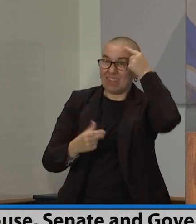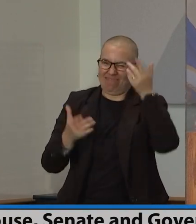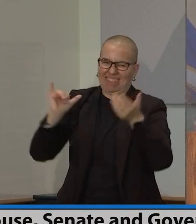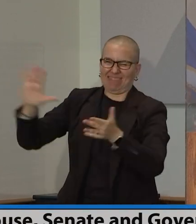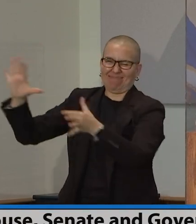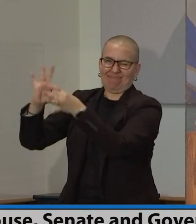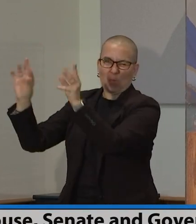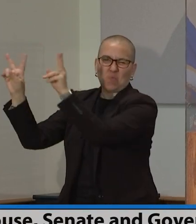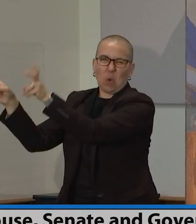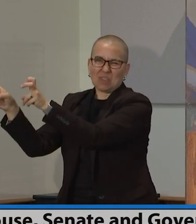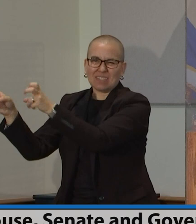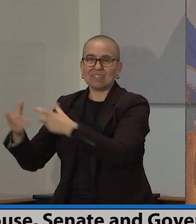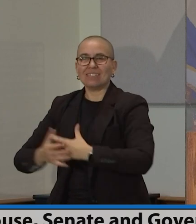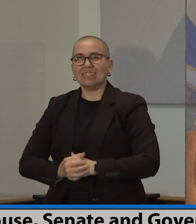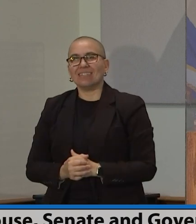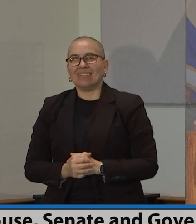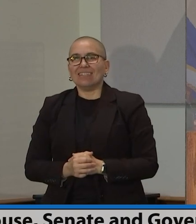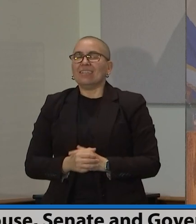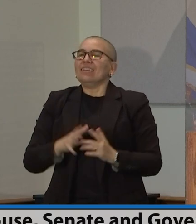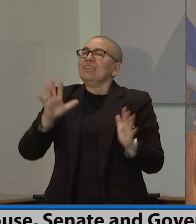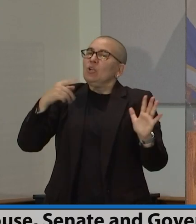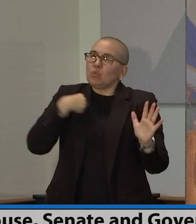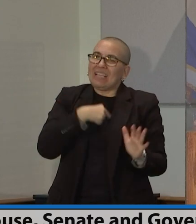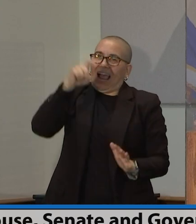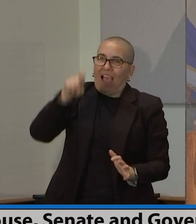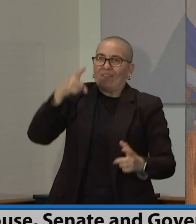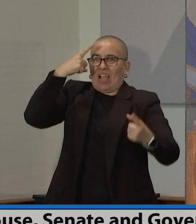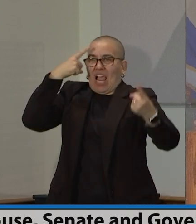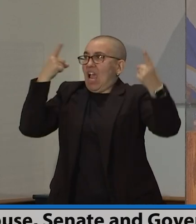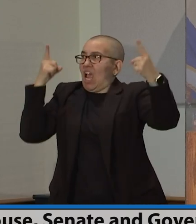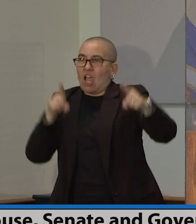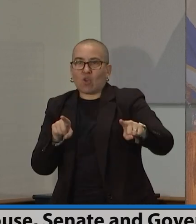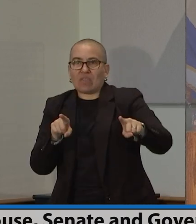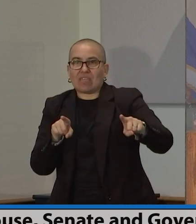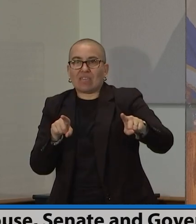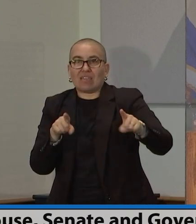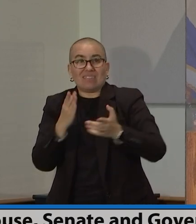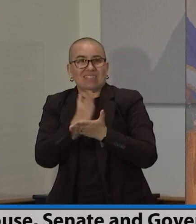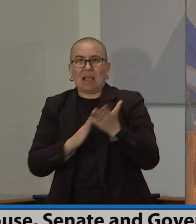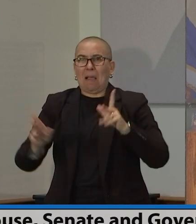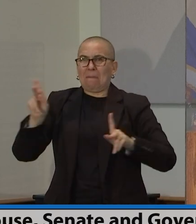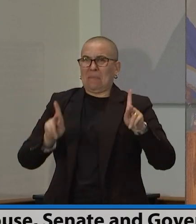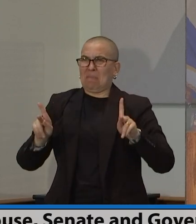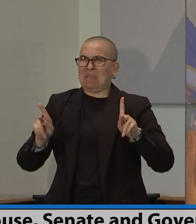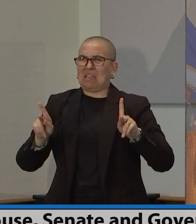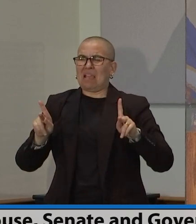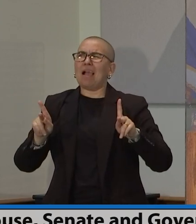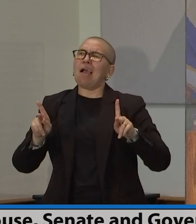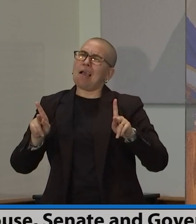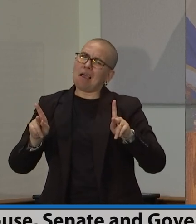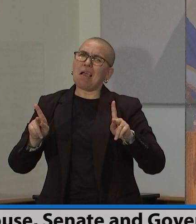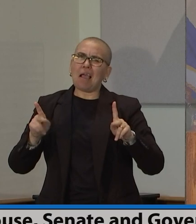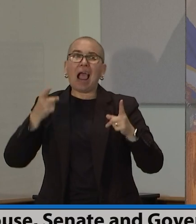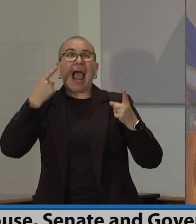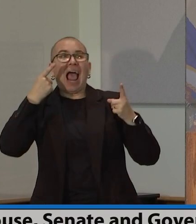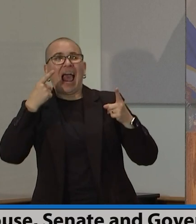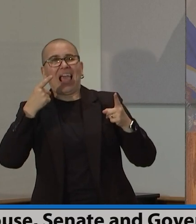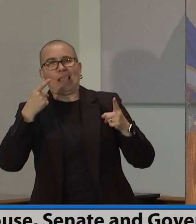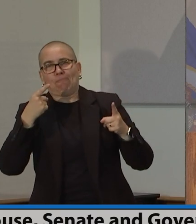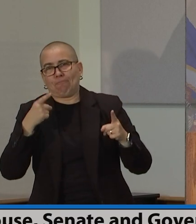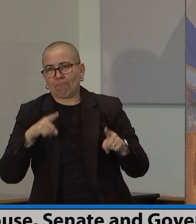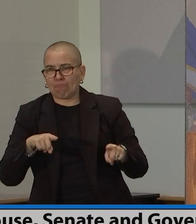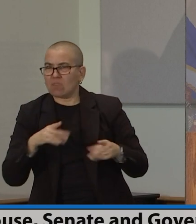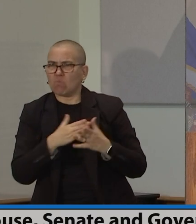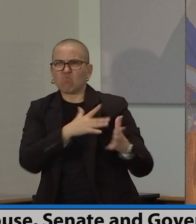vice to compromise. This group did not do that. They rose above that. They have a fiscally solid budget and one that invests back